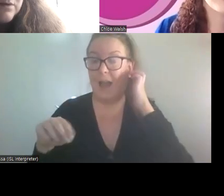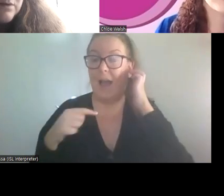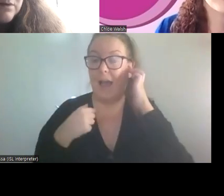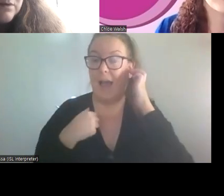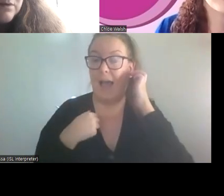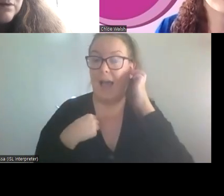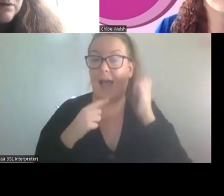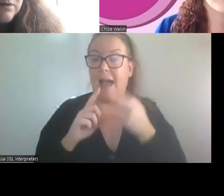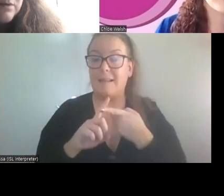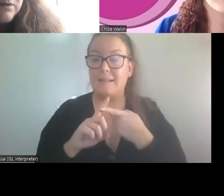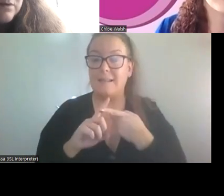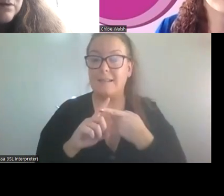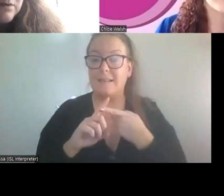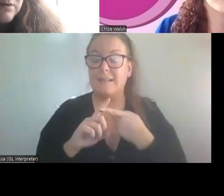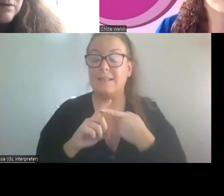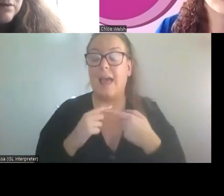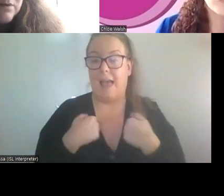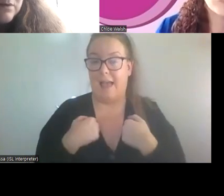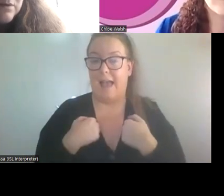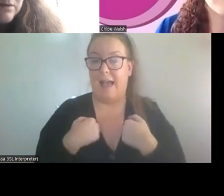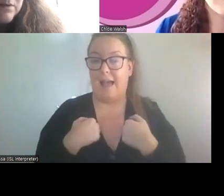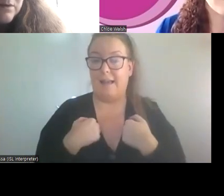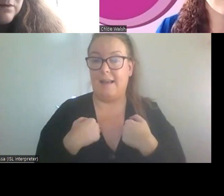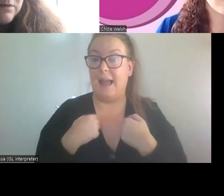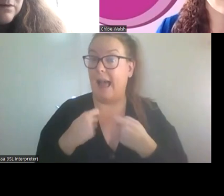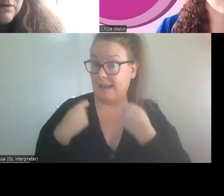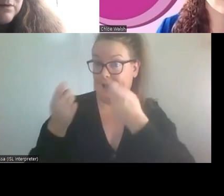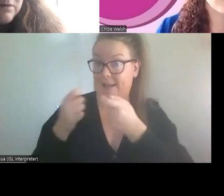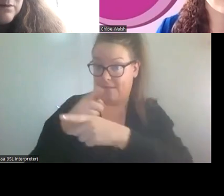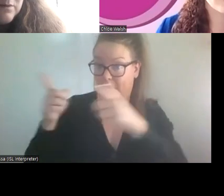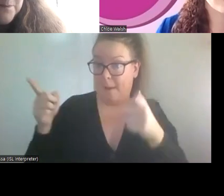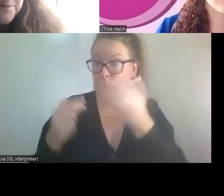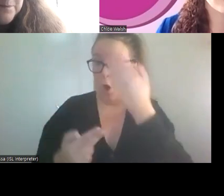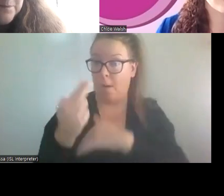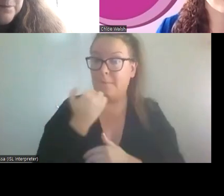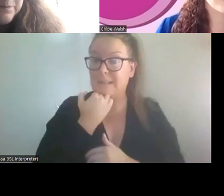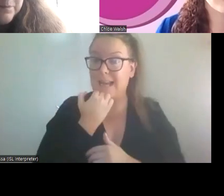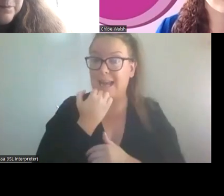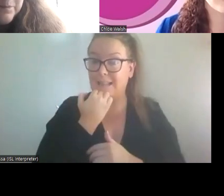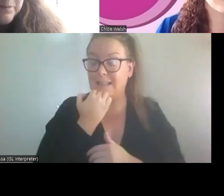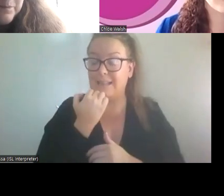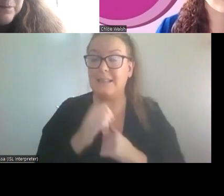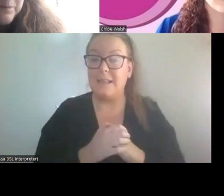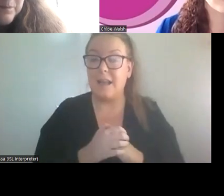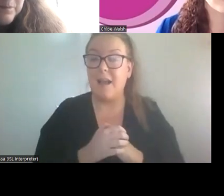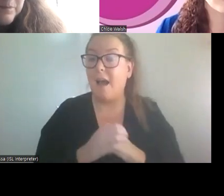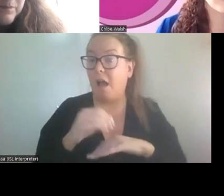give them the liaison updates on what has happened